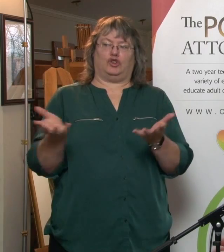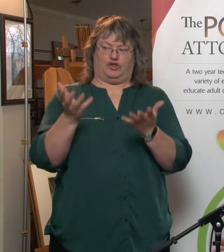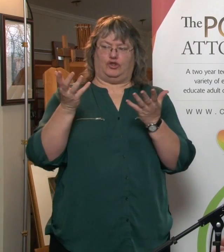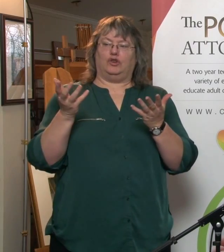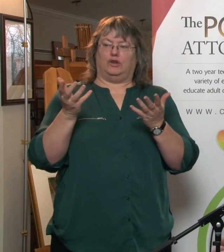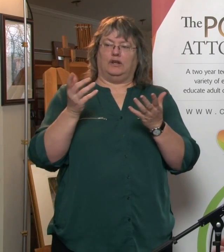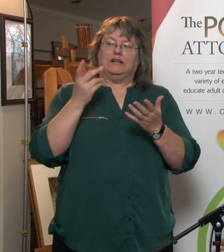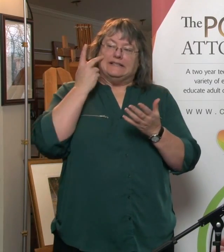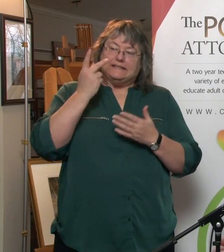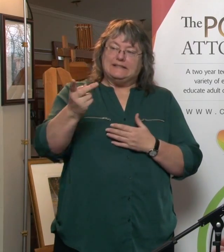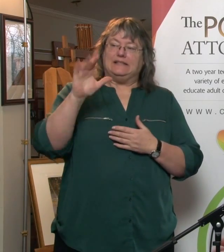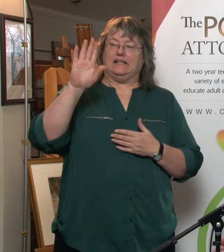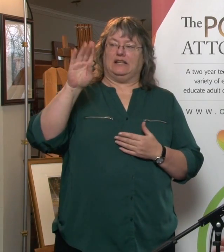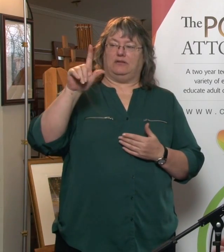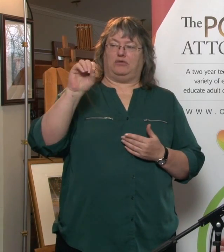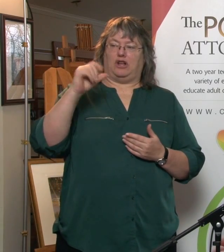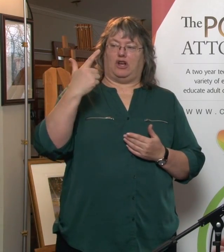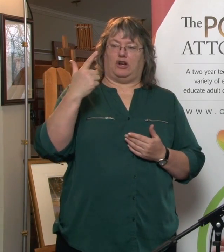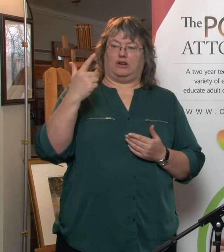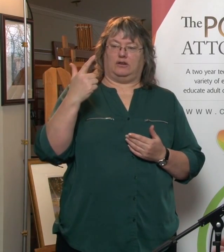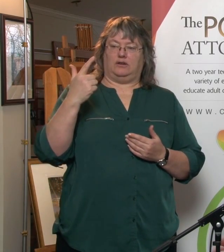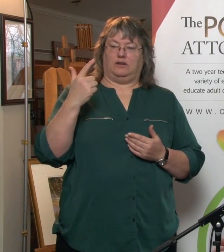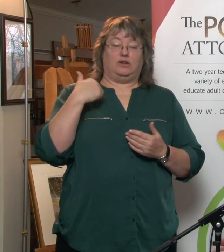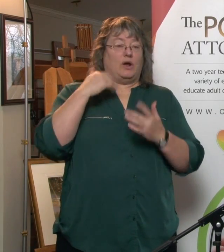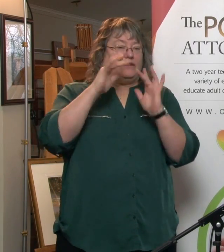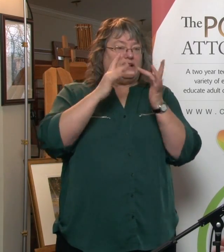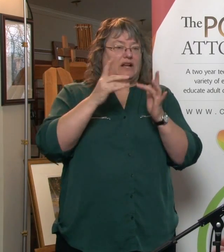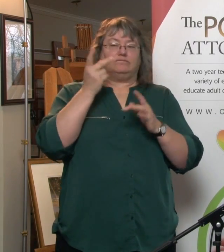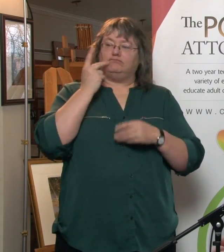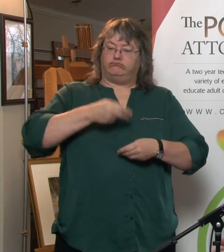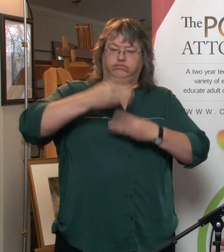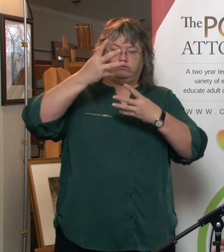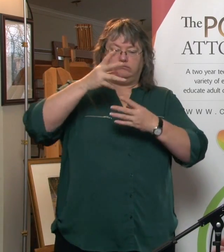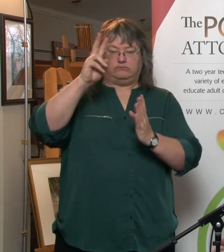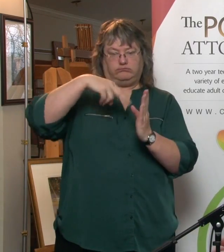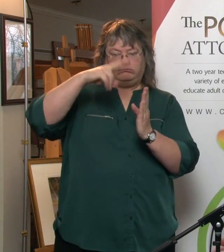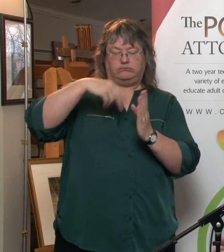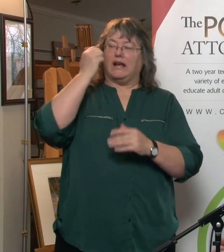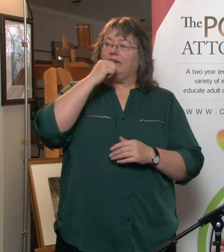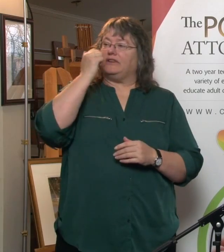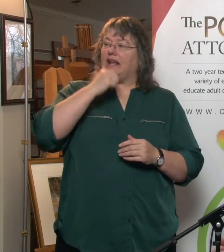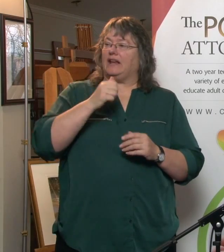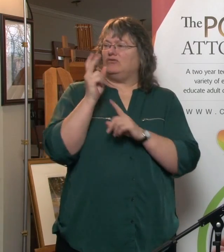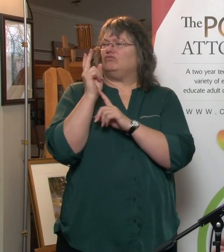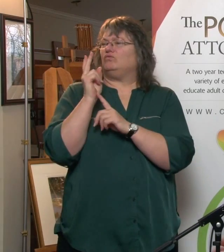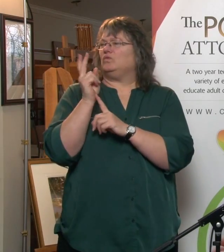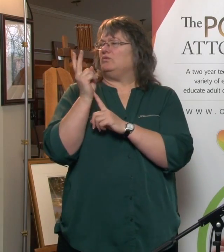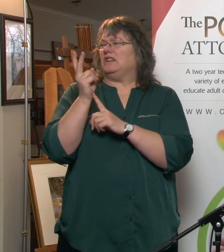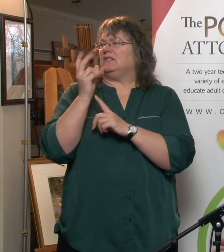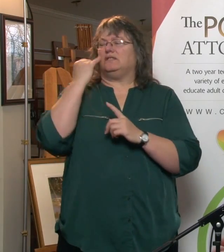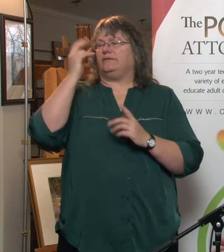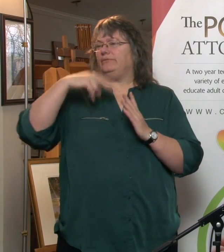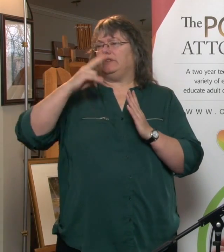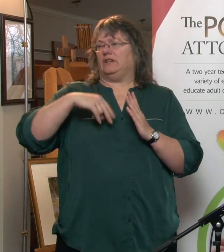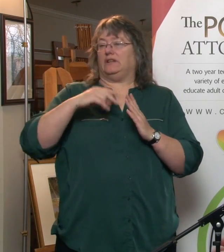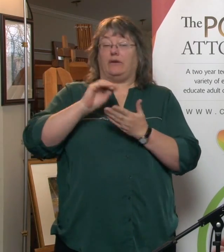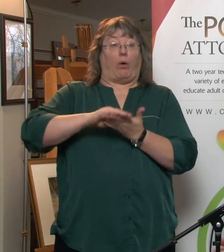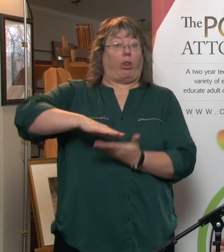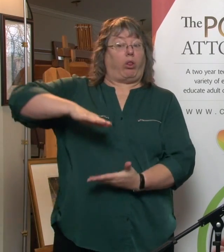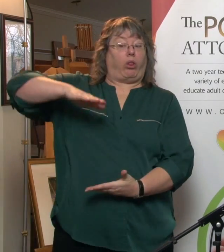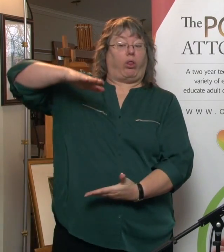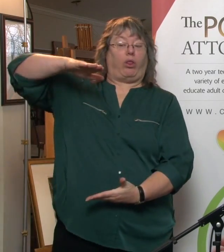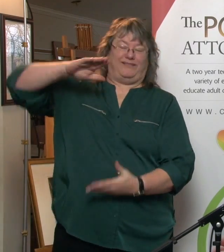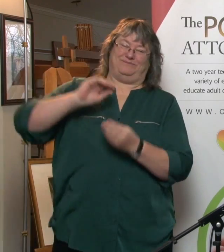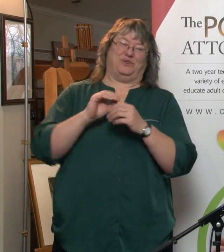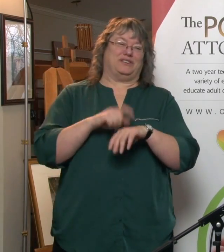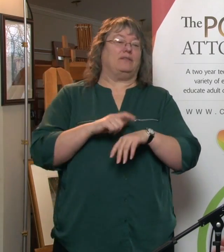subscribe to this blog. If you've got the Internet, you get it every day, it takes you two minutes if you read them every day. If they pile up, it's a little